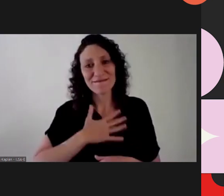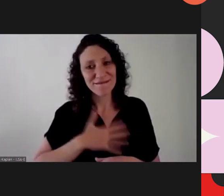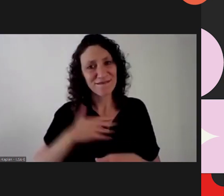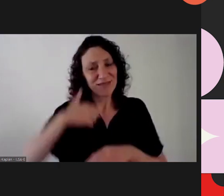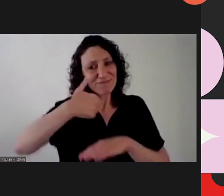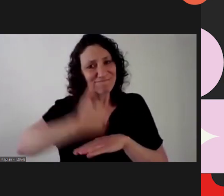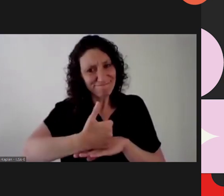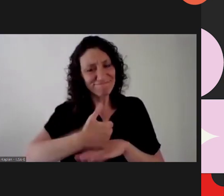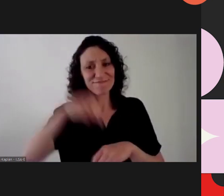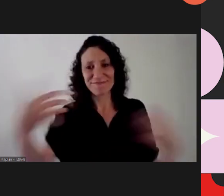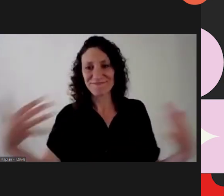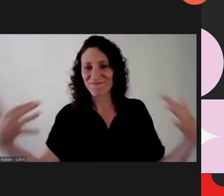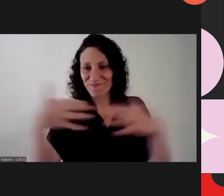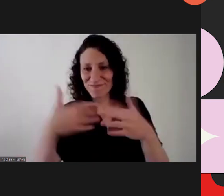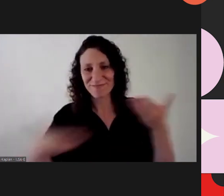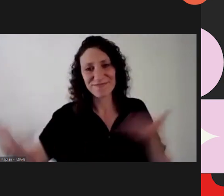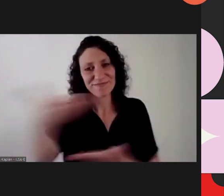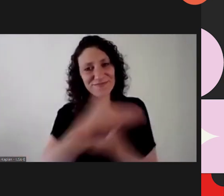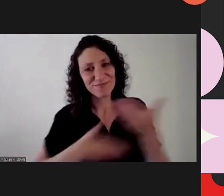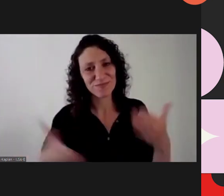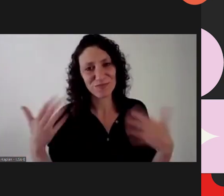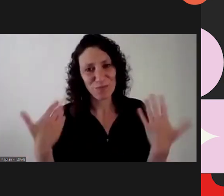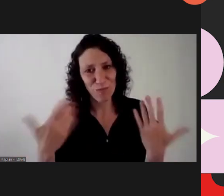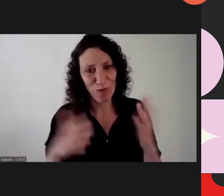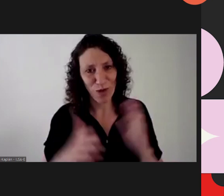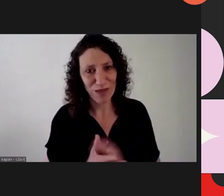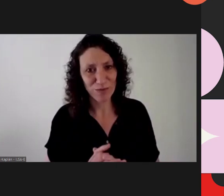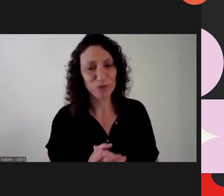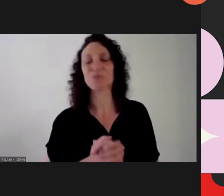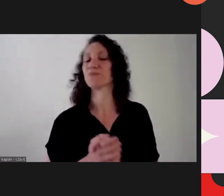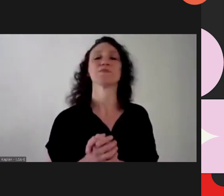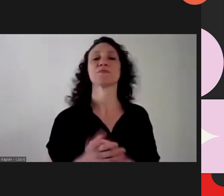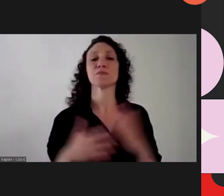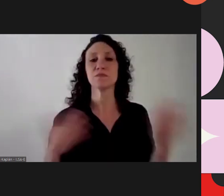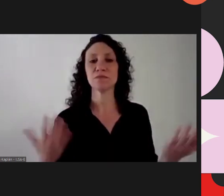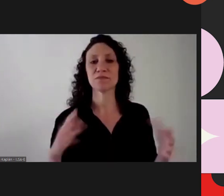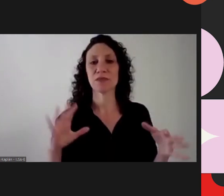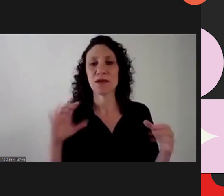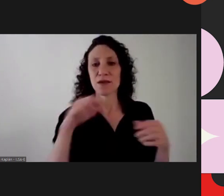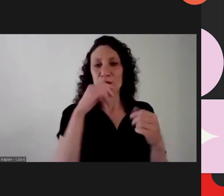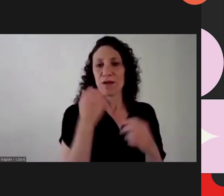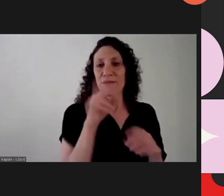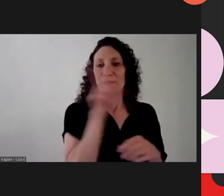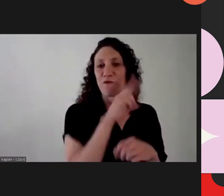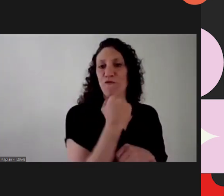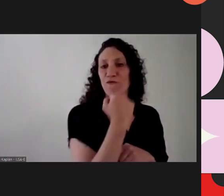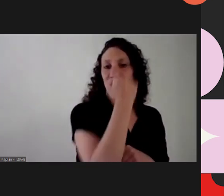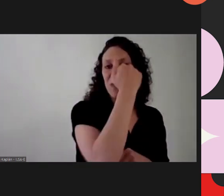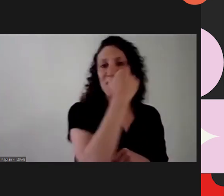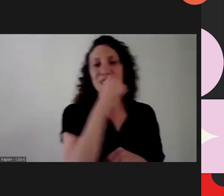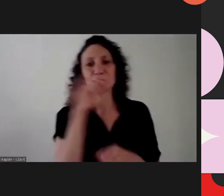happily here and we are able to listen to one another. What should be the relationship between